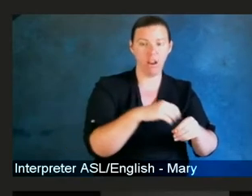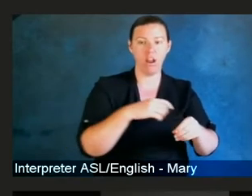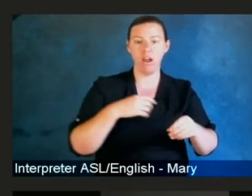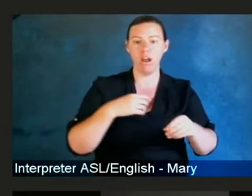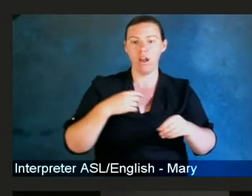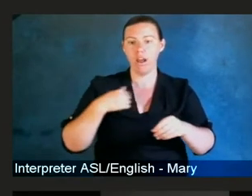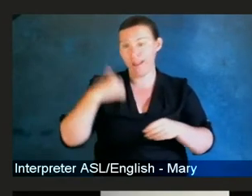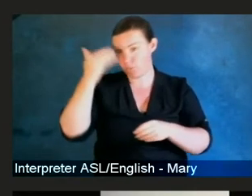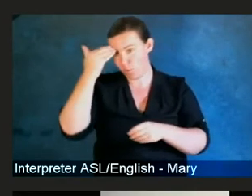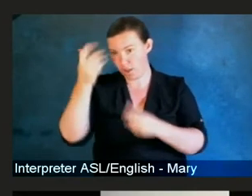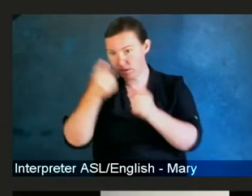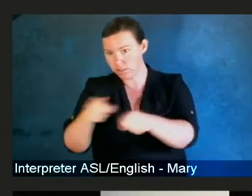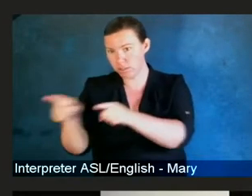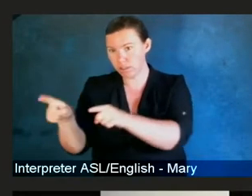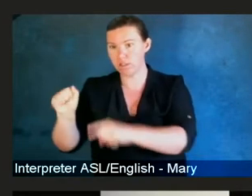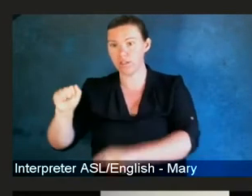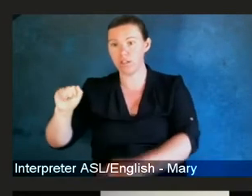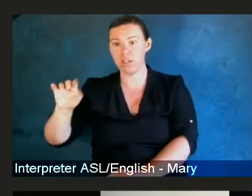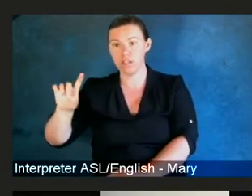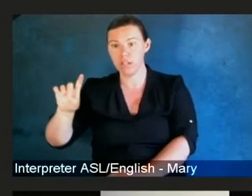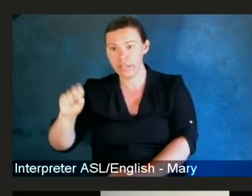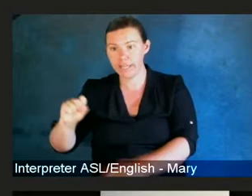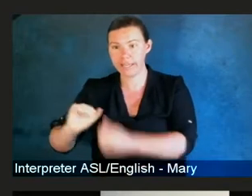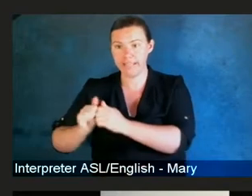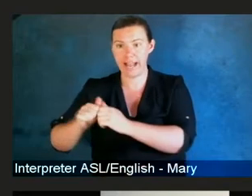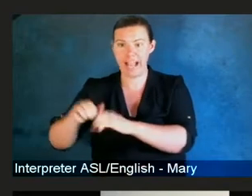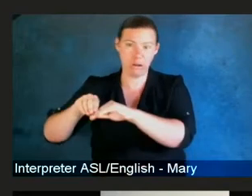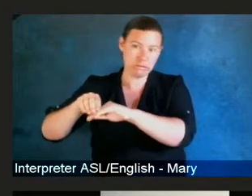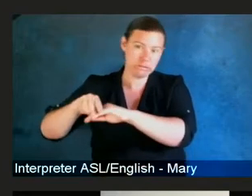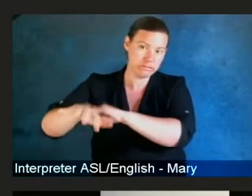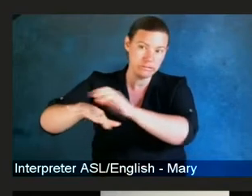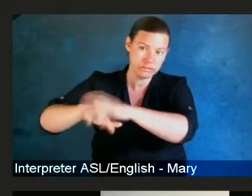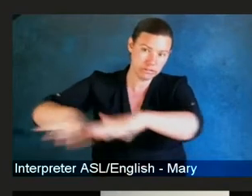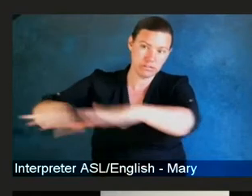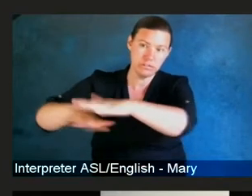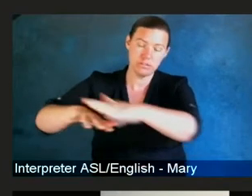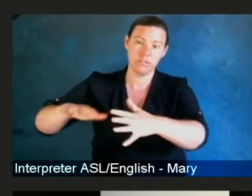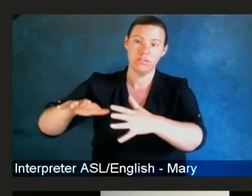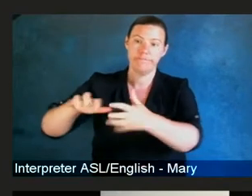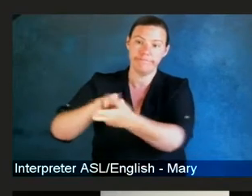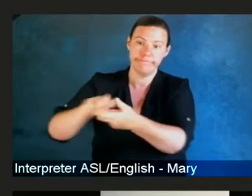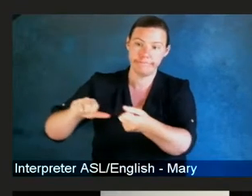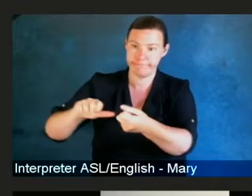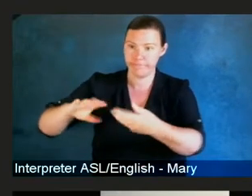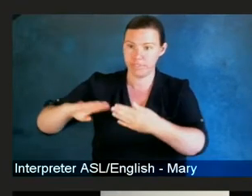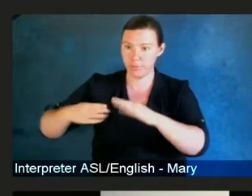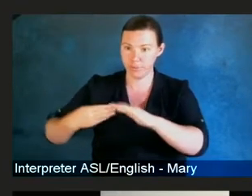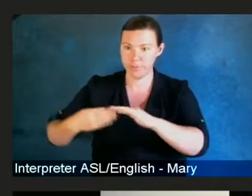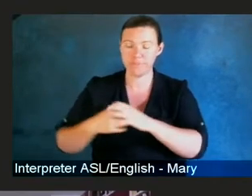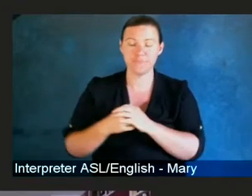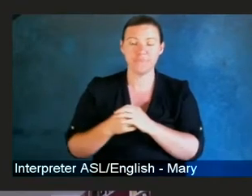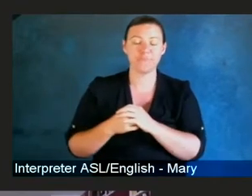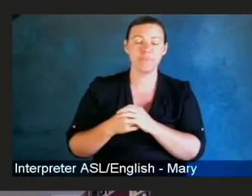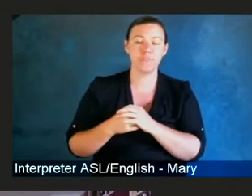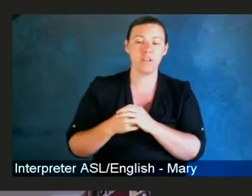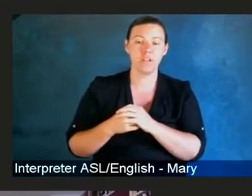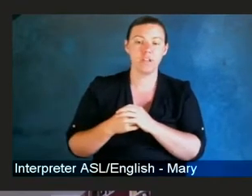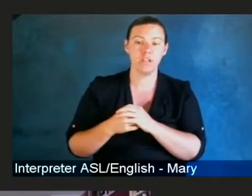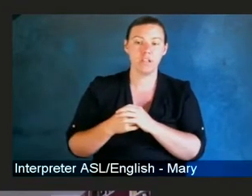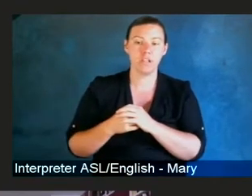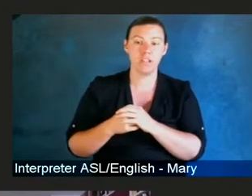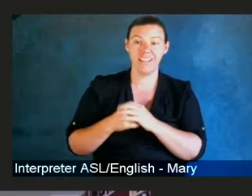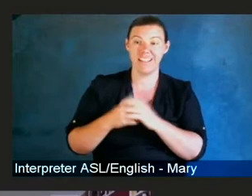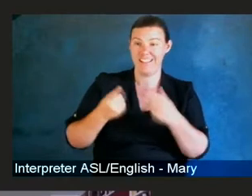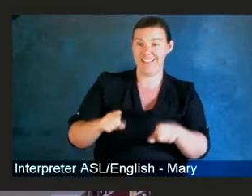devastating was doing to the community, and in 1987, it was